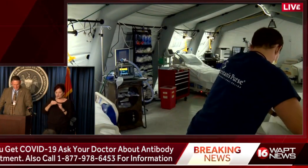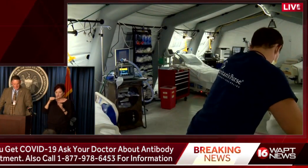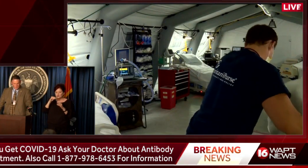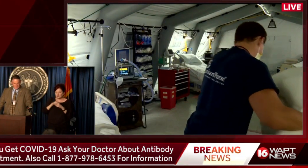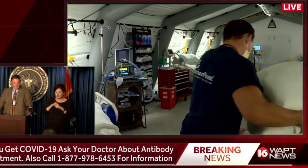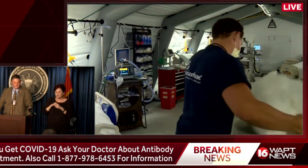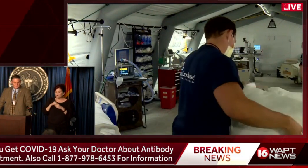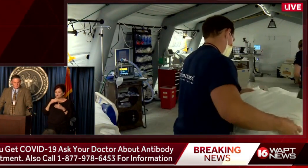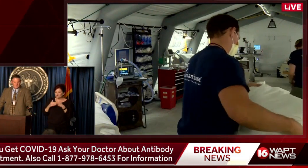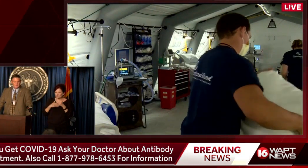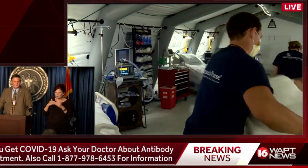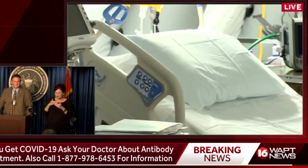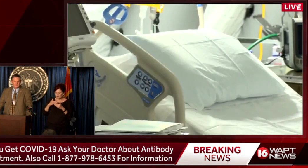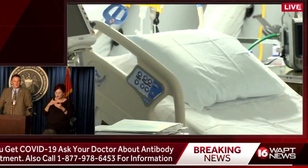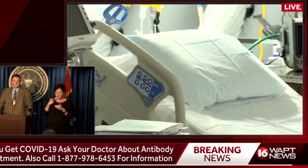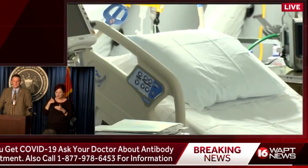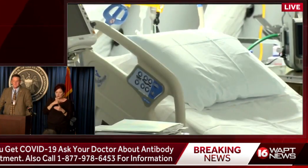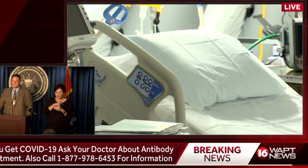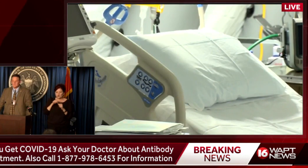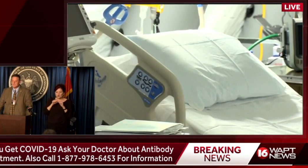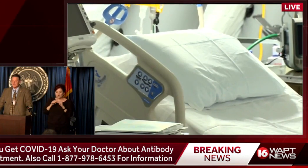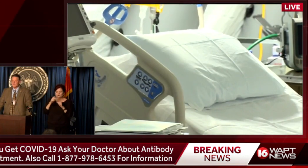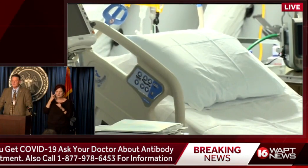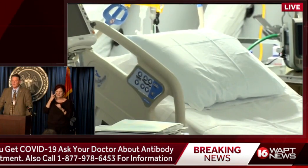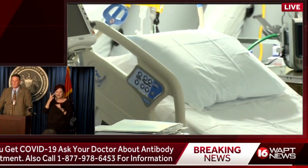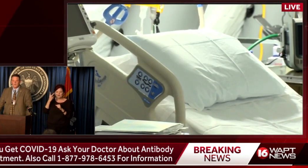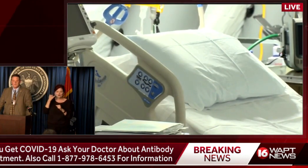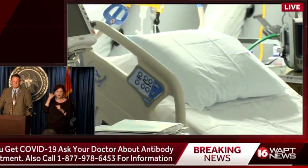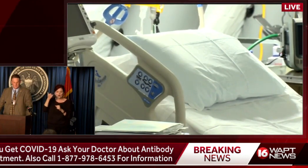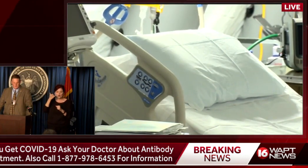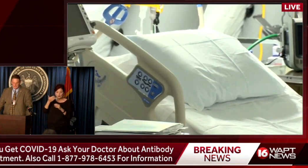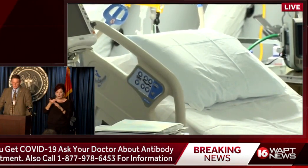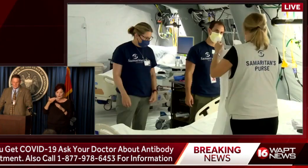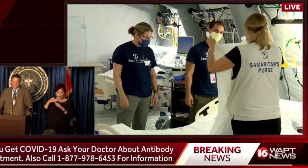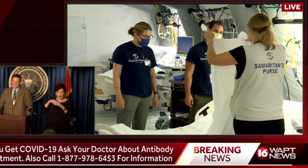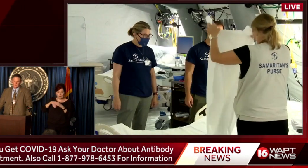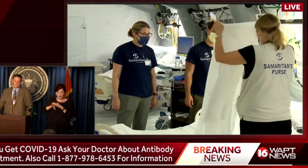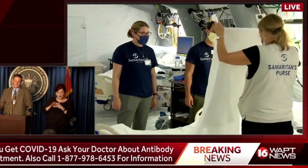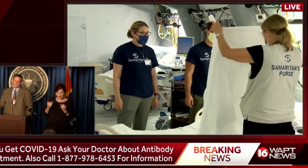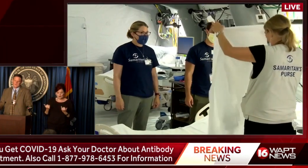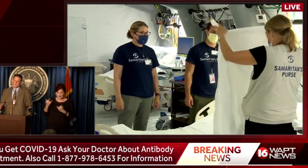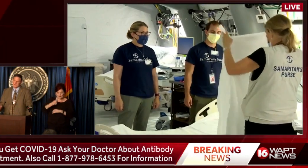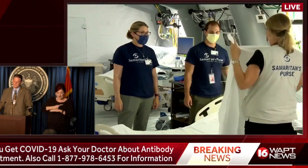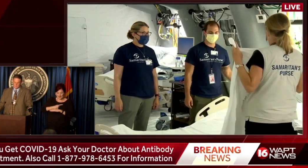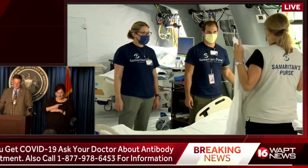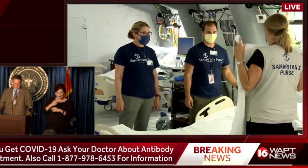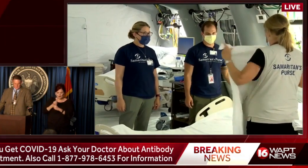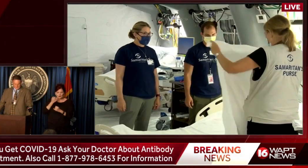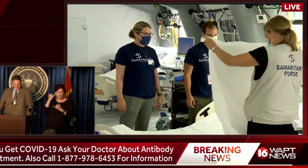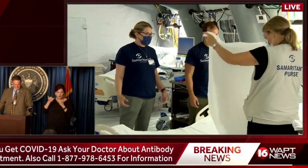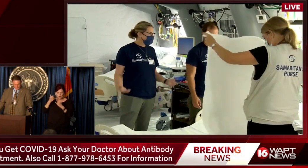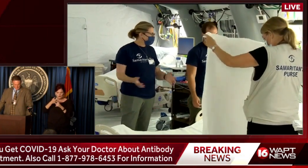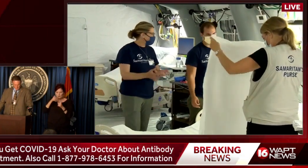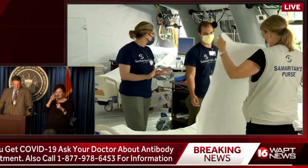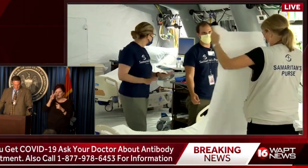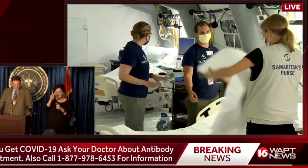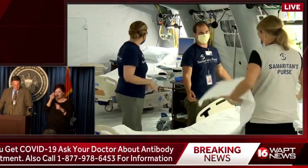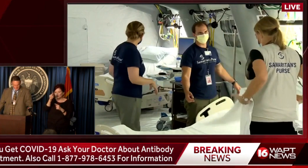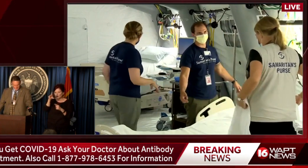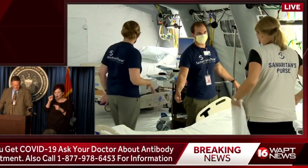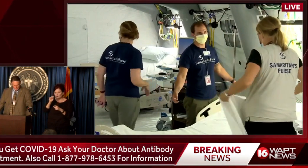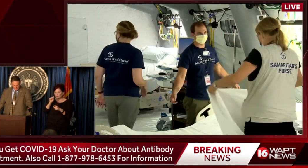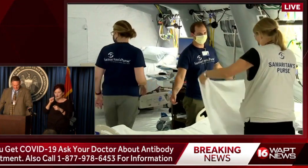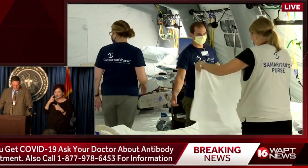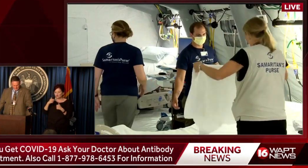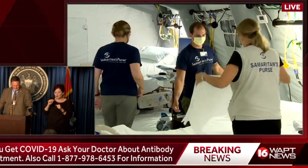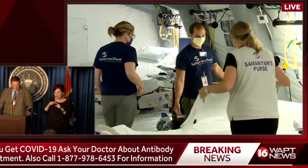process, and we're continuing to see calls now, tech and my staff just before we walked in here, and we're getting that from those vendors and working those